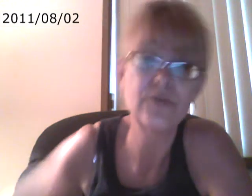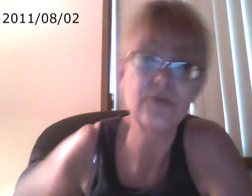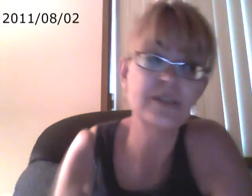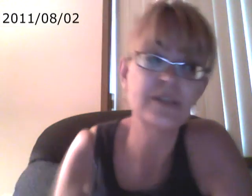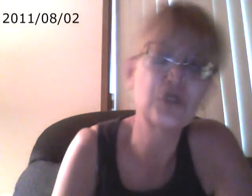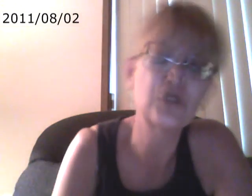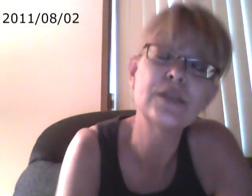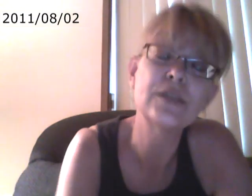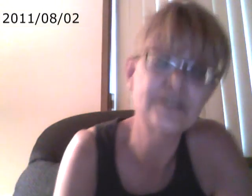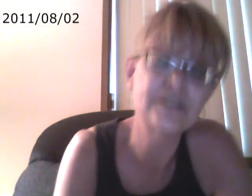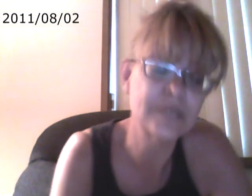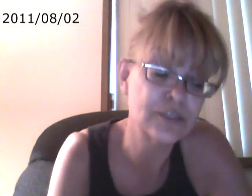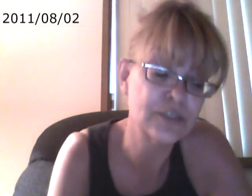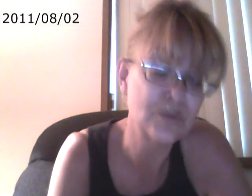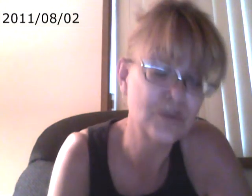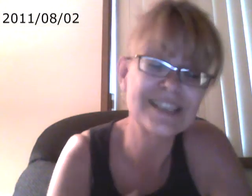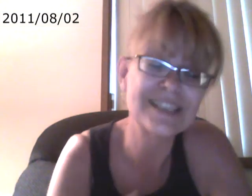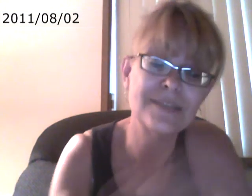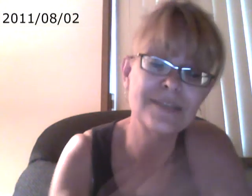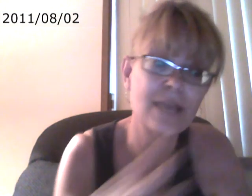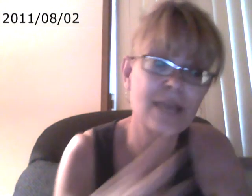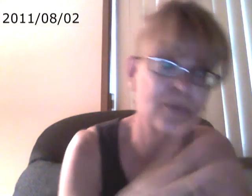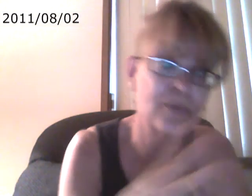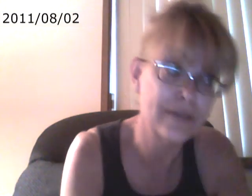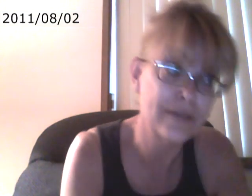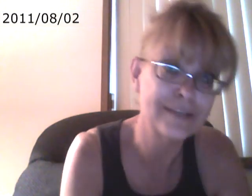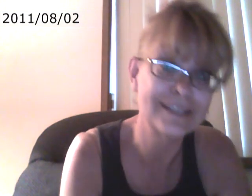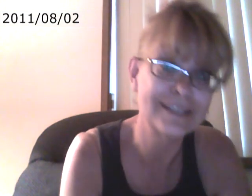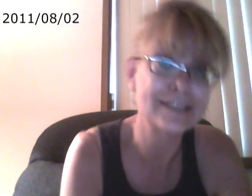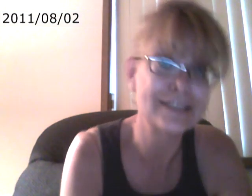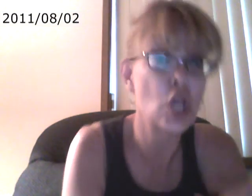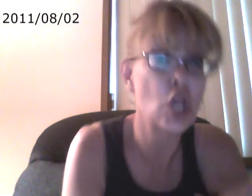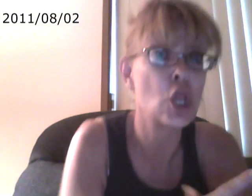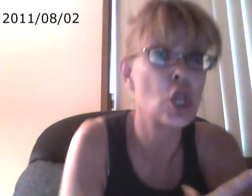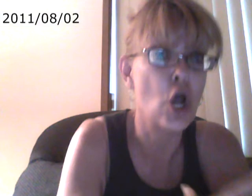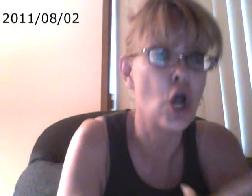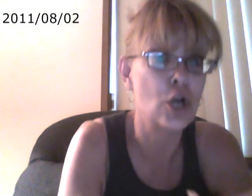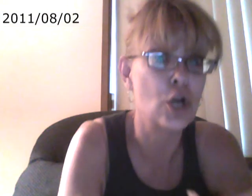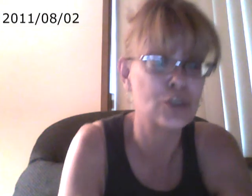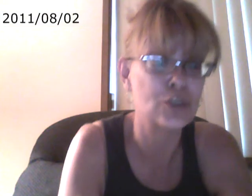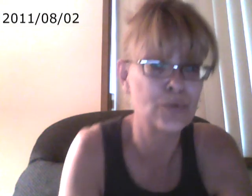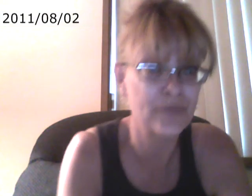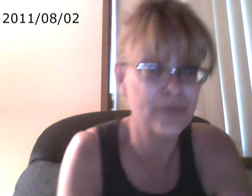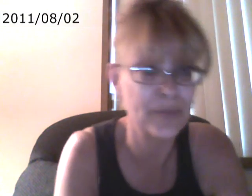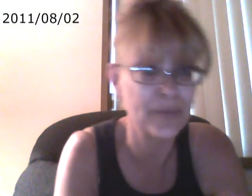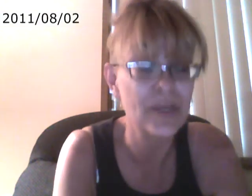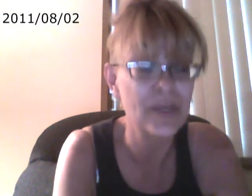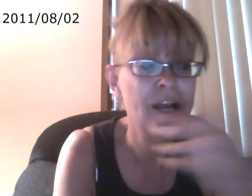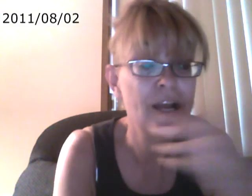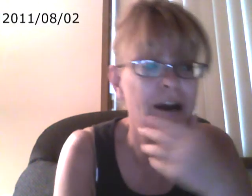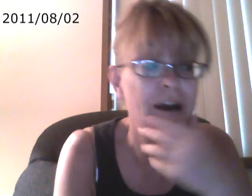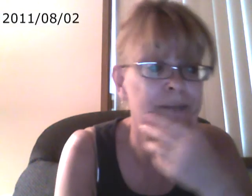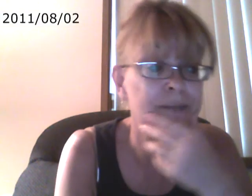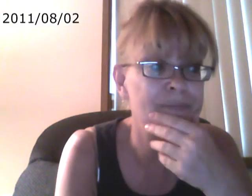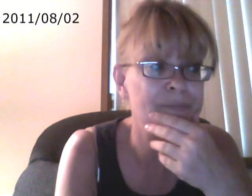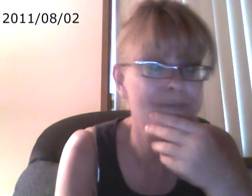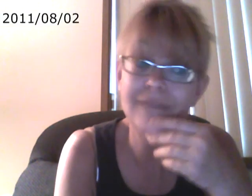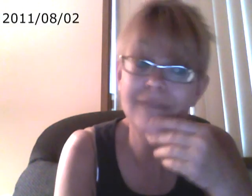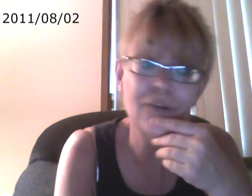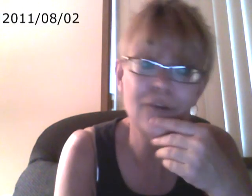the current systems into systems that would benefit this large group of people, um, that currently